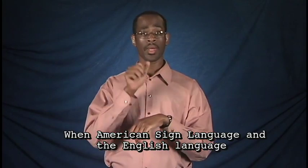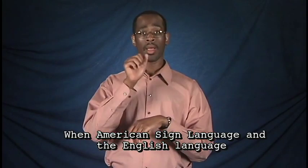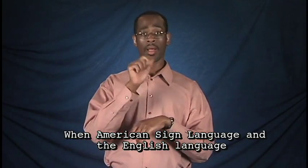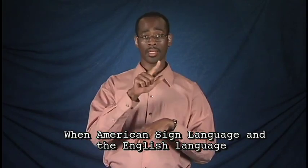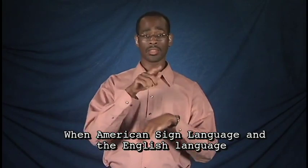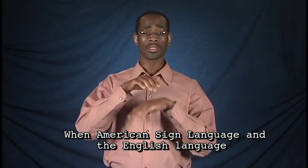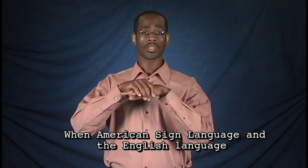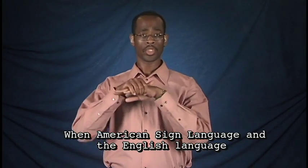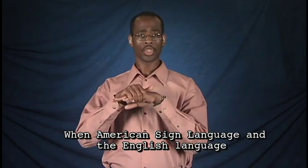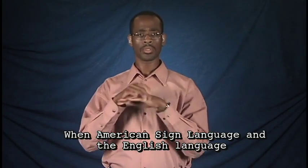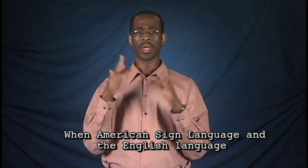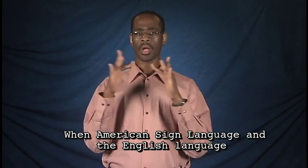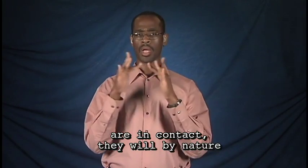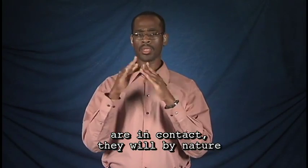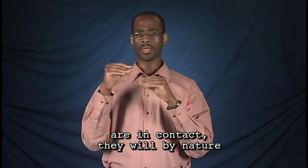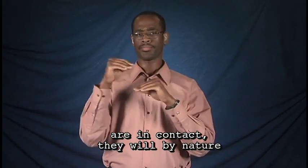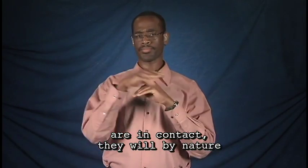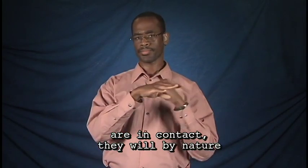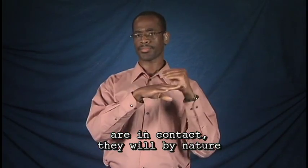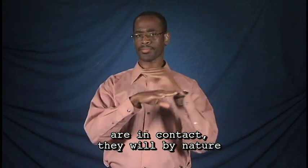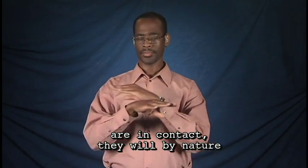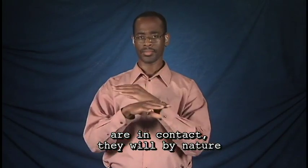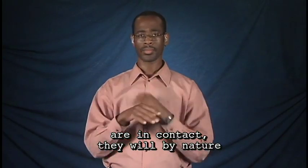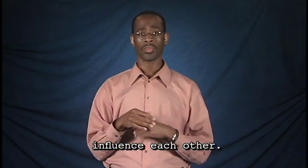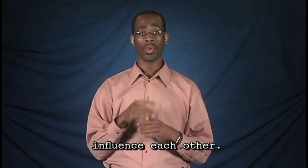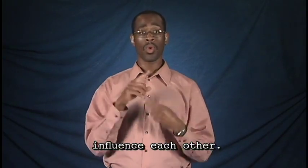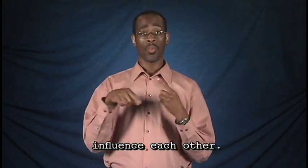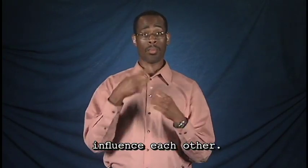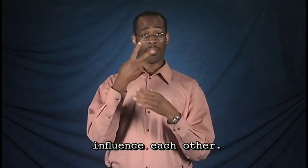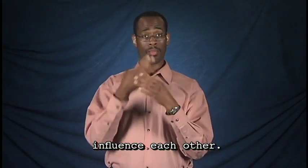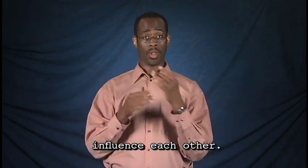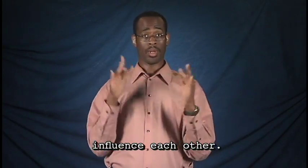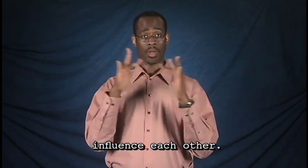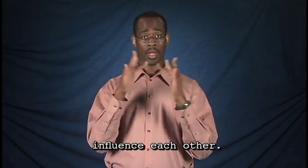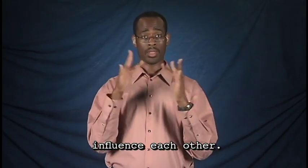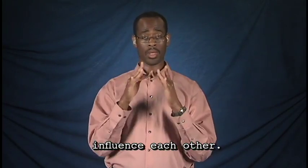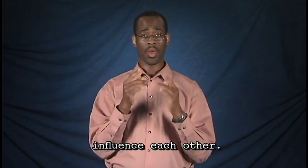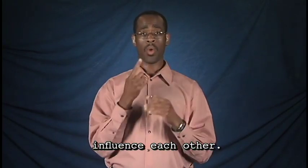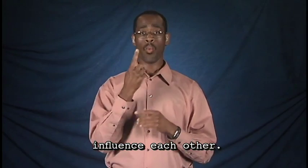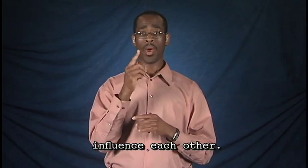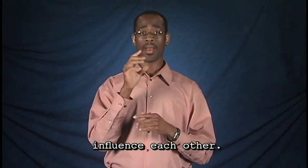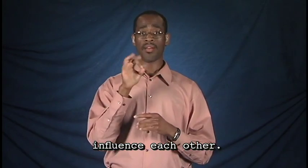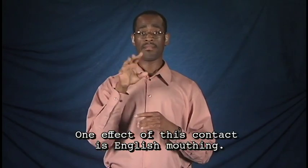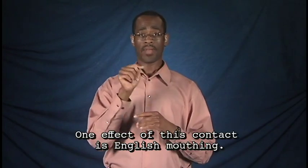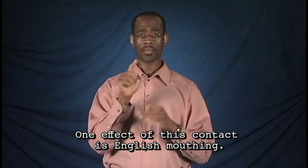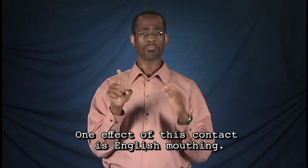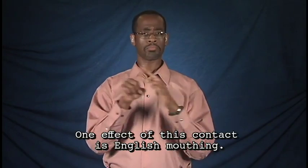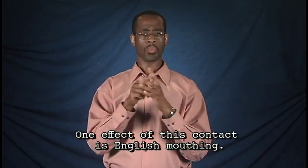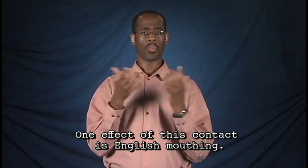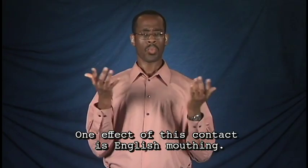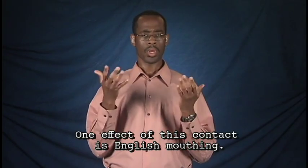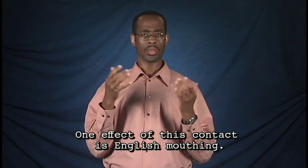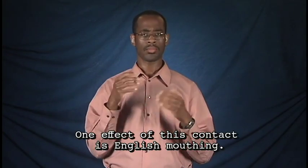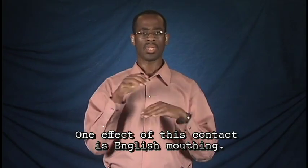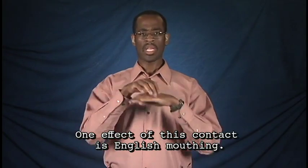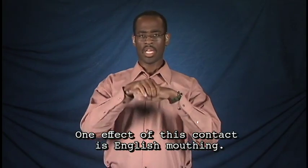Sign Language and the English language are in contact, they will by nature influence each other. One effect of this contact is English mouthing.